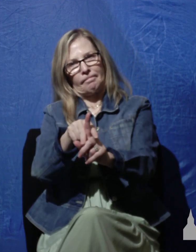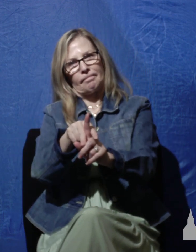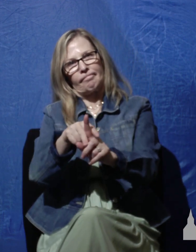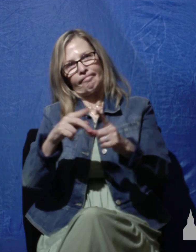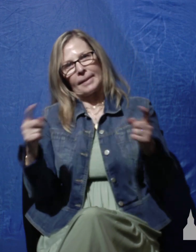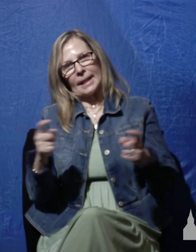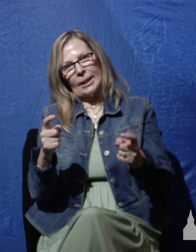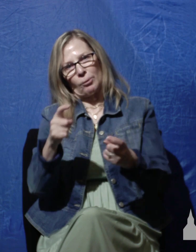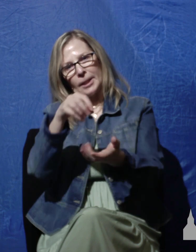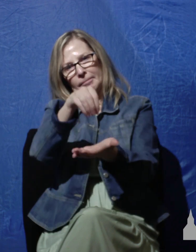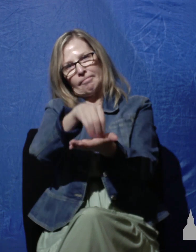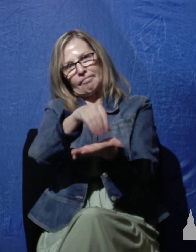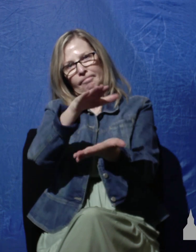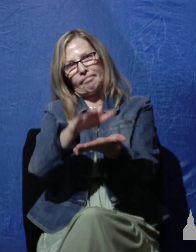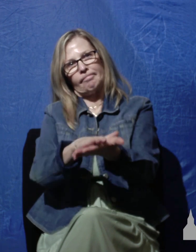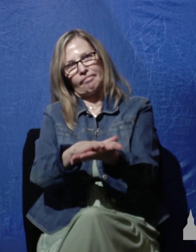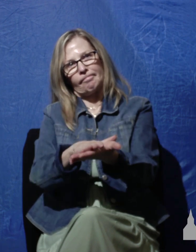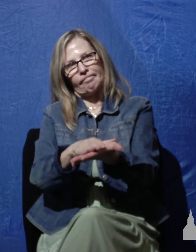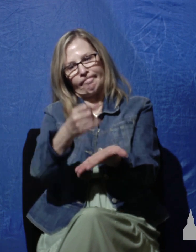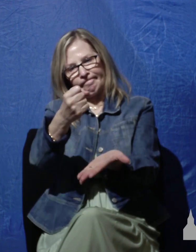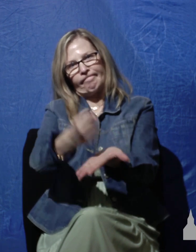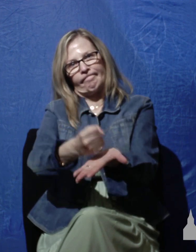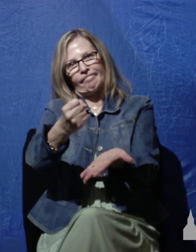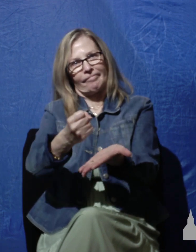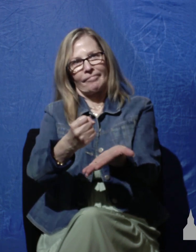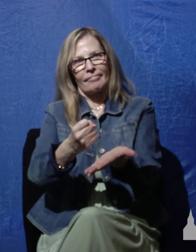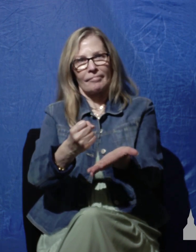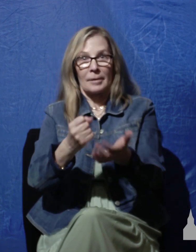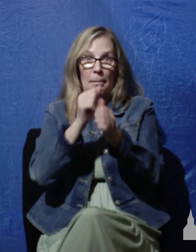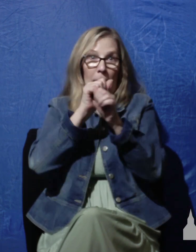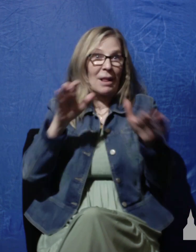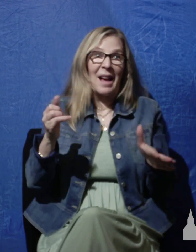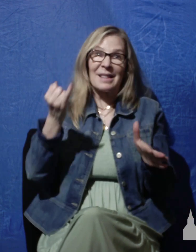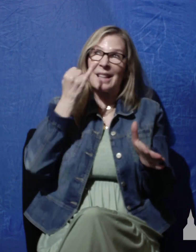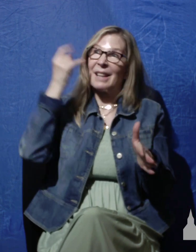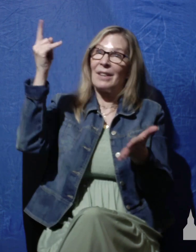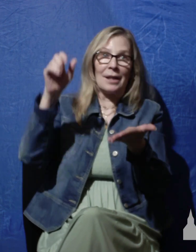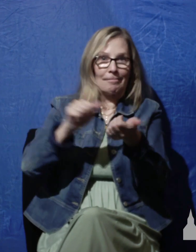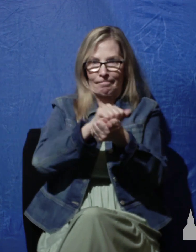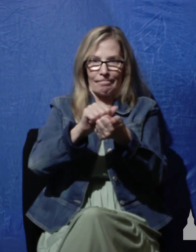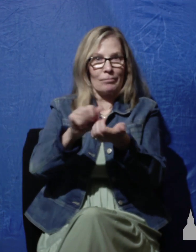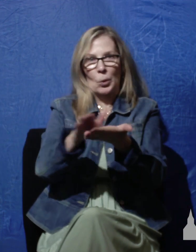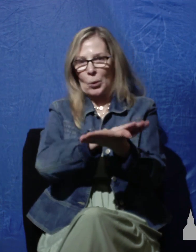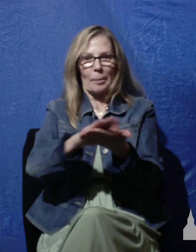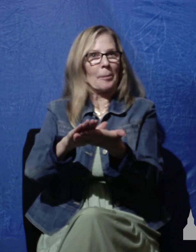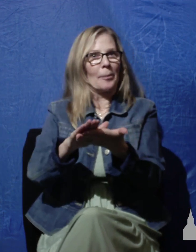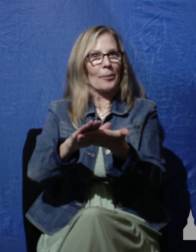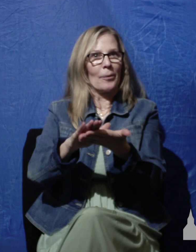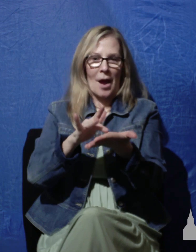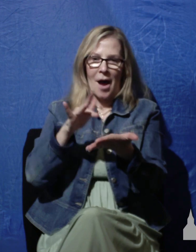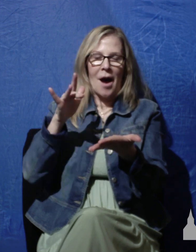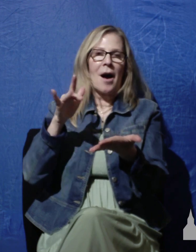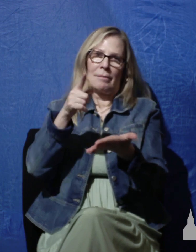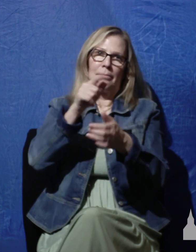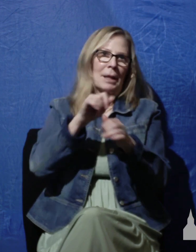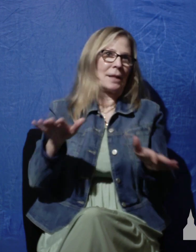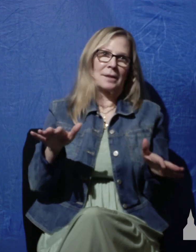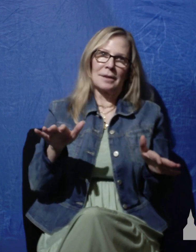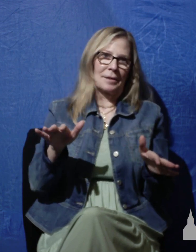to put on your account iniquity. Now, due to our more complete knowledge these days, thousands of years later,